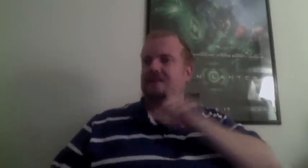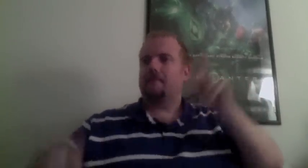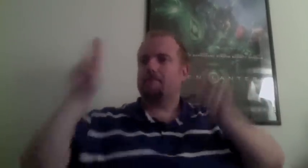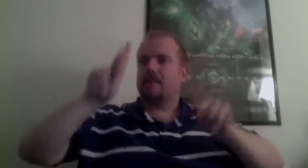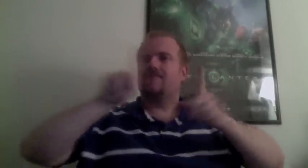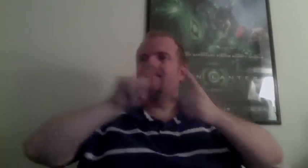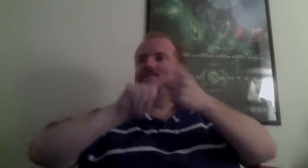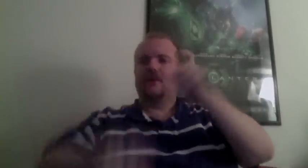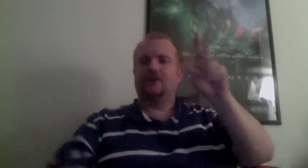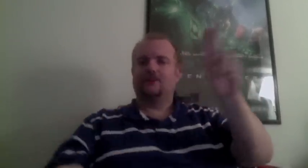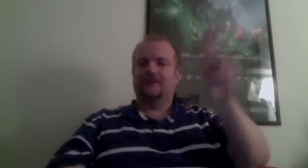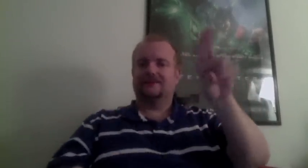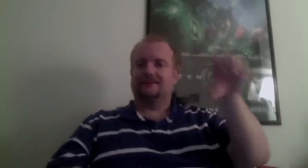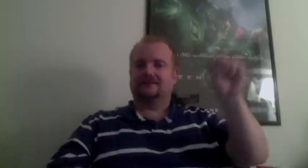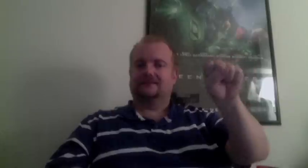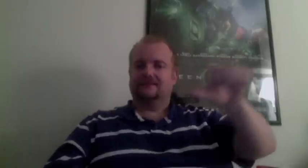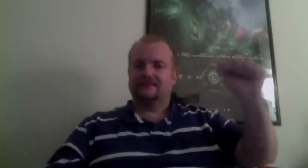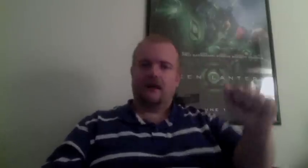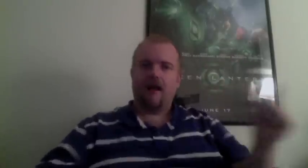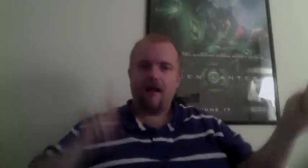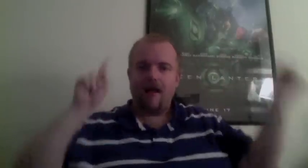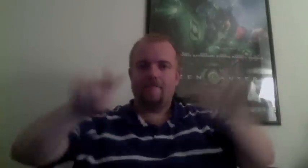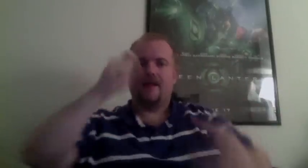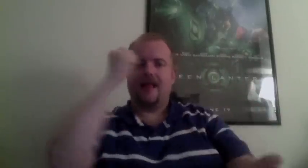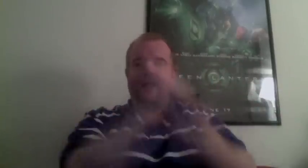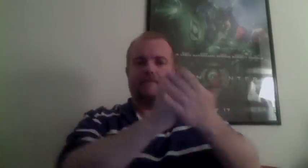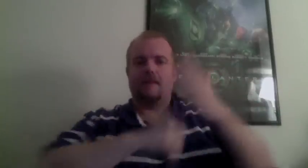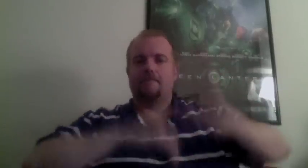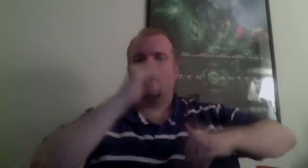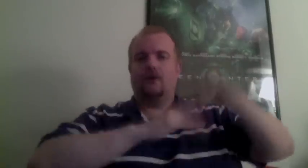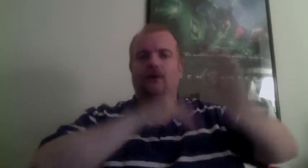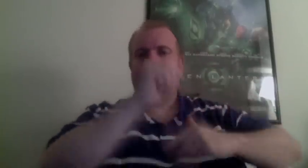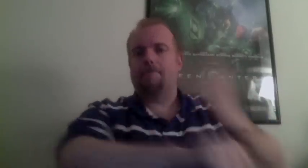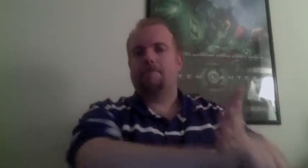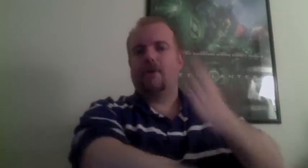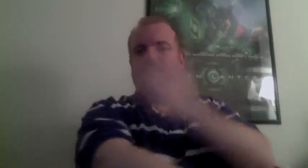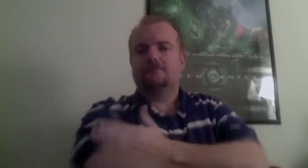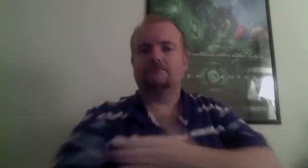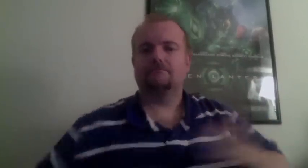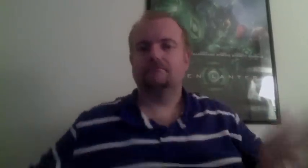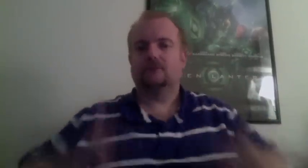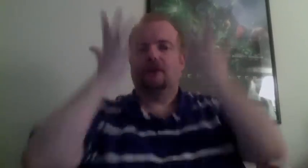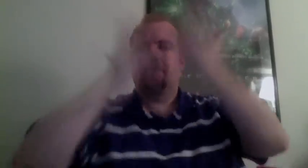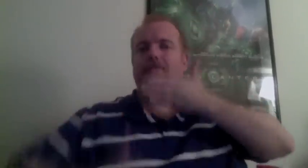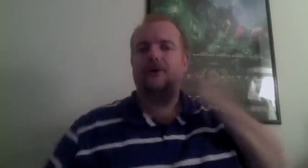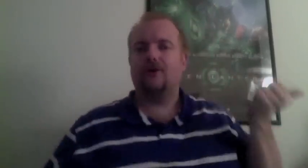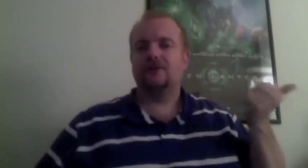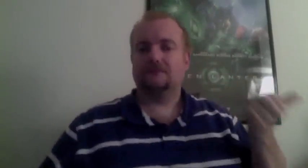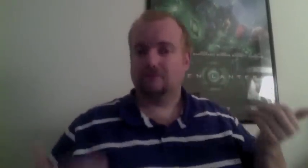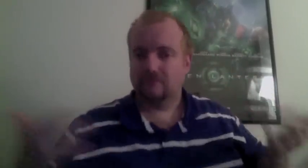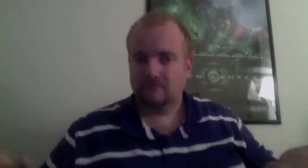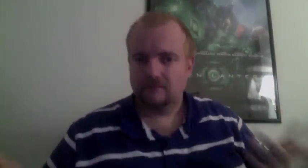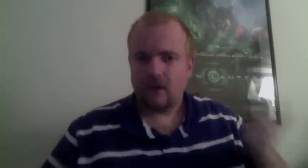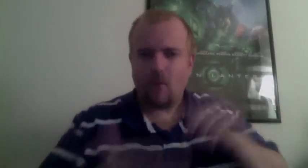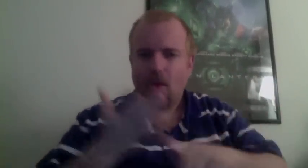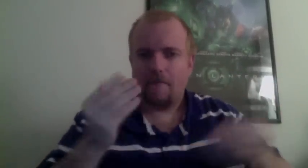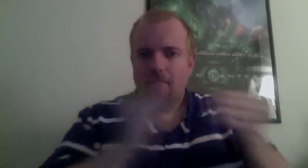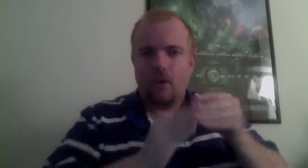through all of the coordination that can happen in a matter of seconds now. I mean, it's just awesome. The advantage of